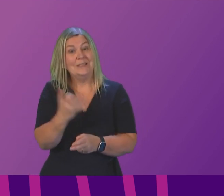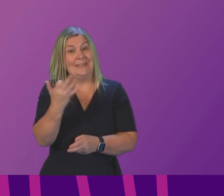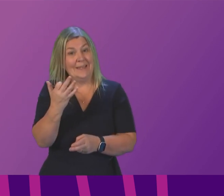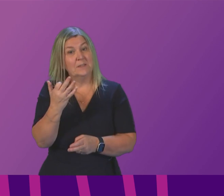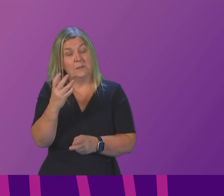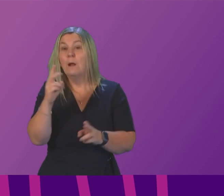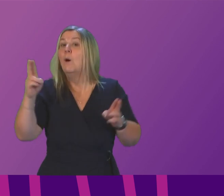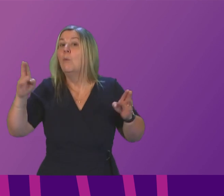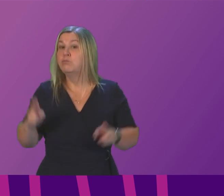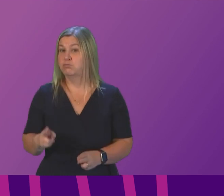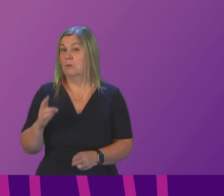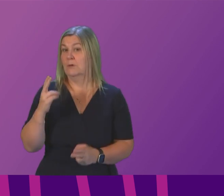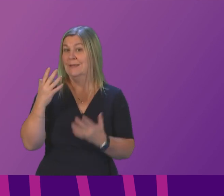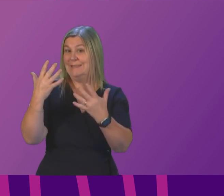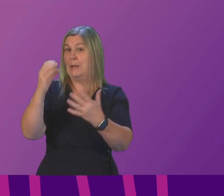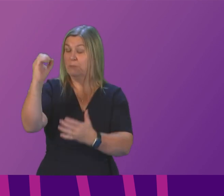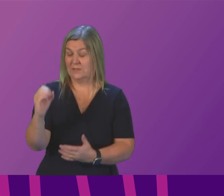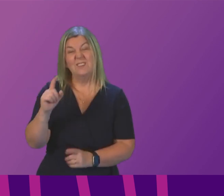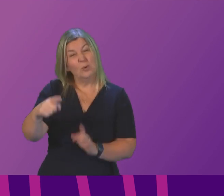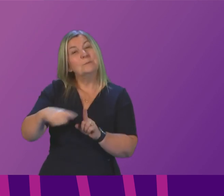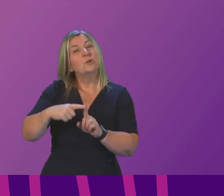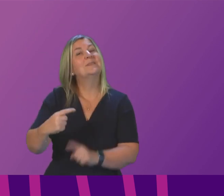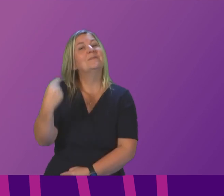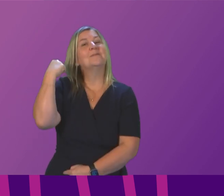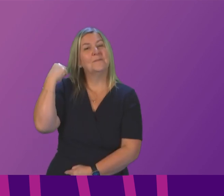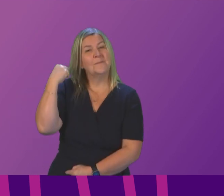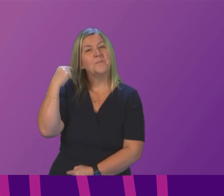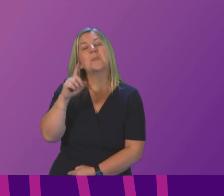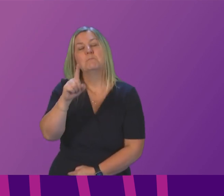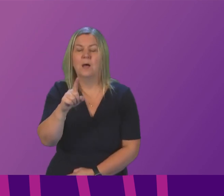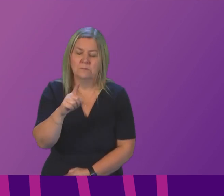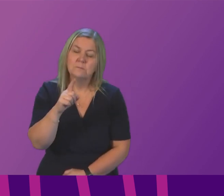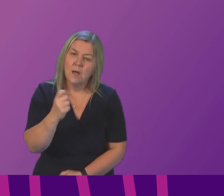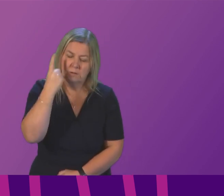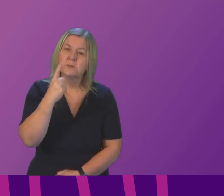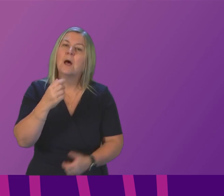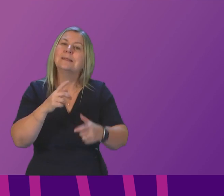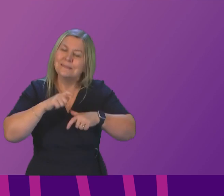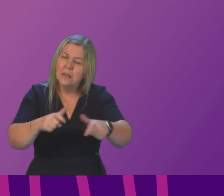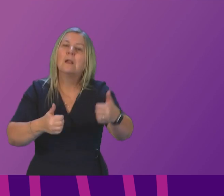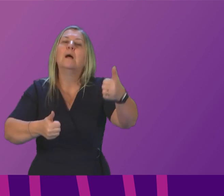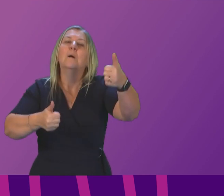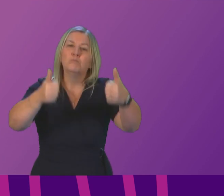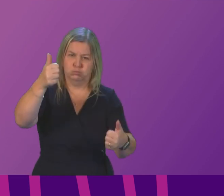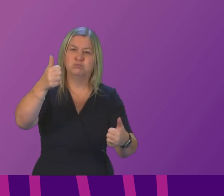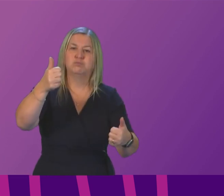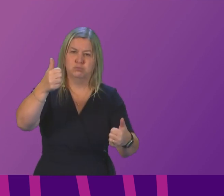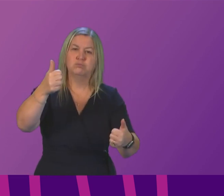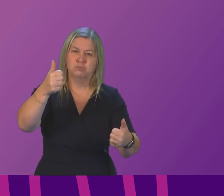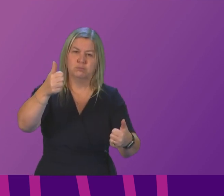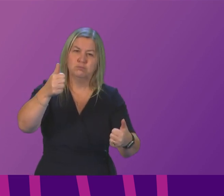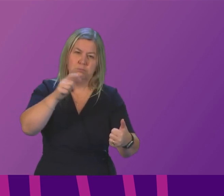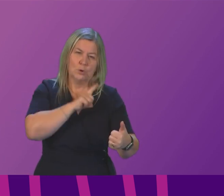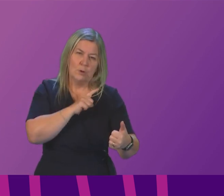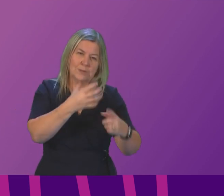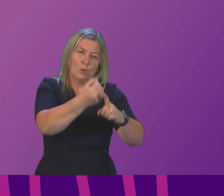nearly 10% so that is positive but there are significant inequalities in terms of the outcomes from cancer that is why there